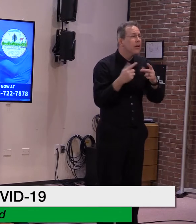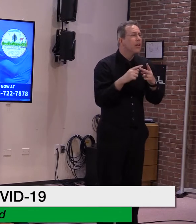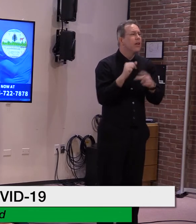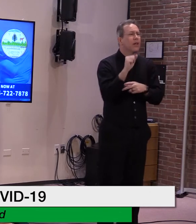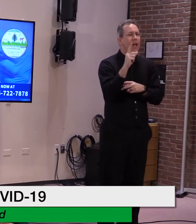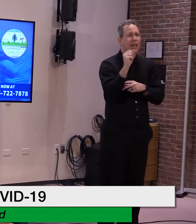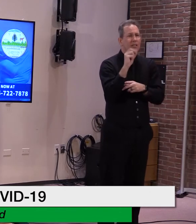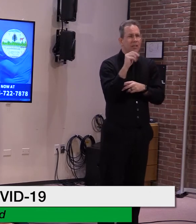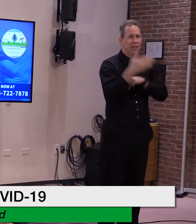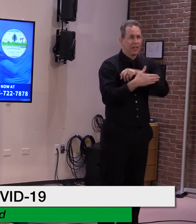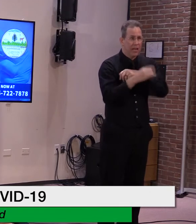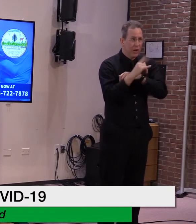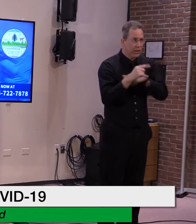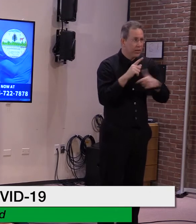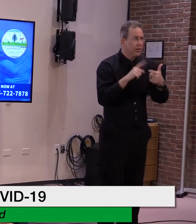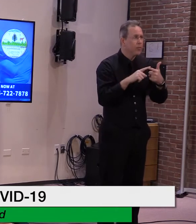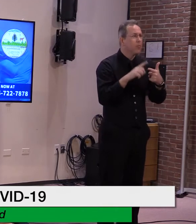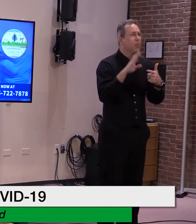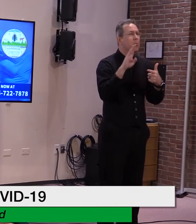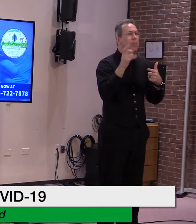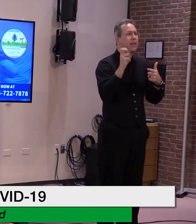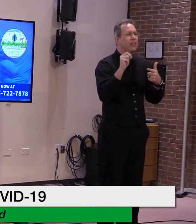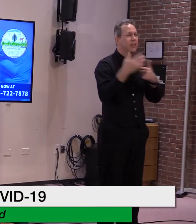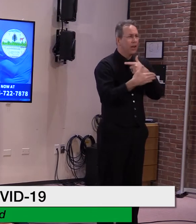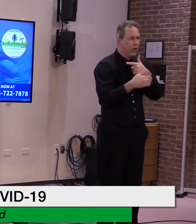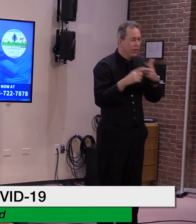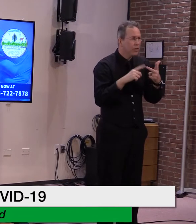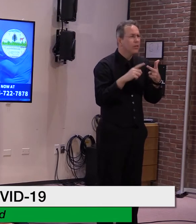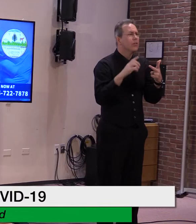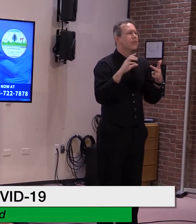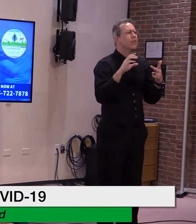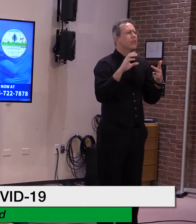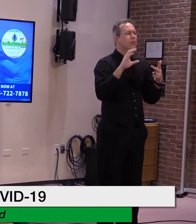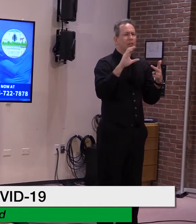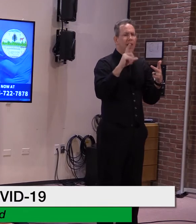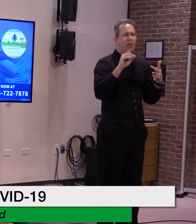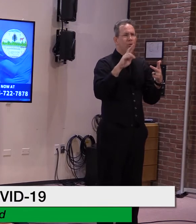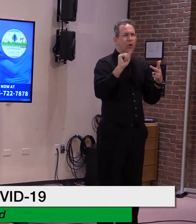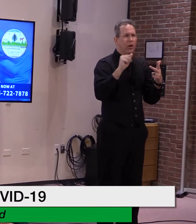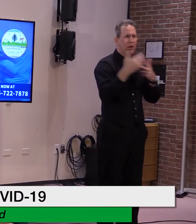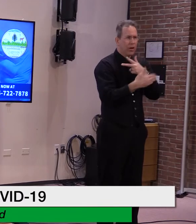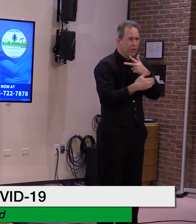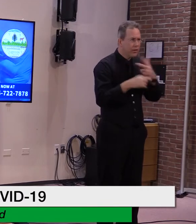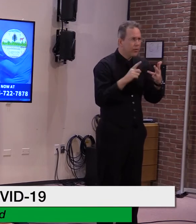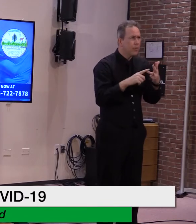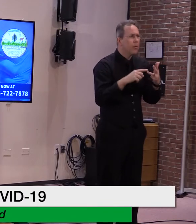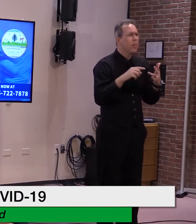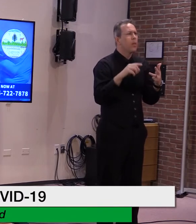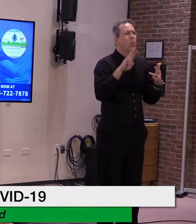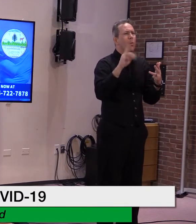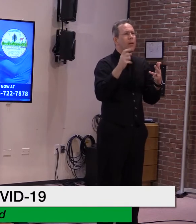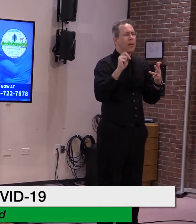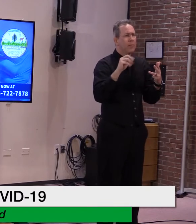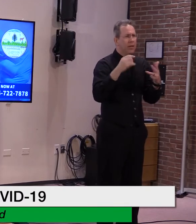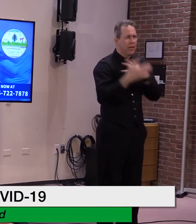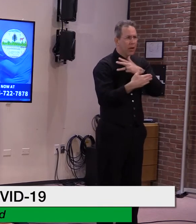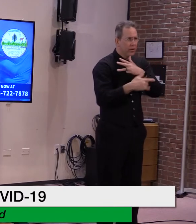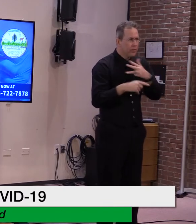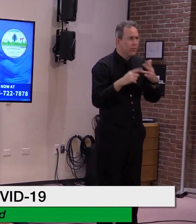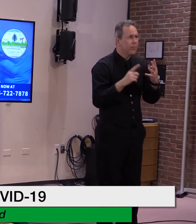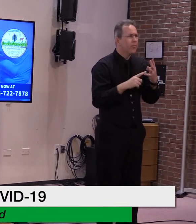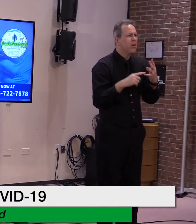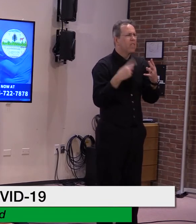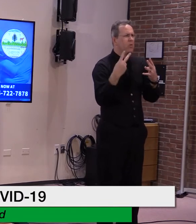Department of Corrections staff in Burlington, St. Johnsbury, Rutland, and Springfield locations have been